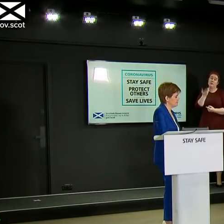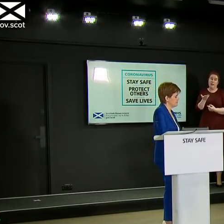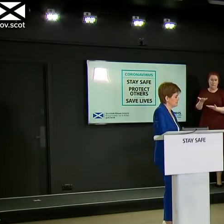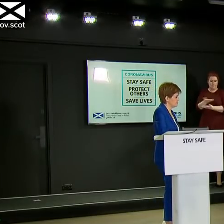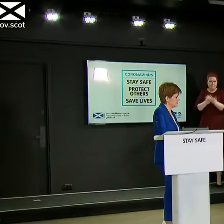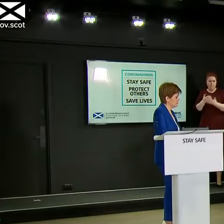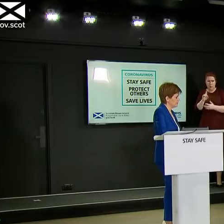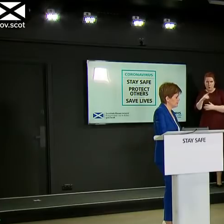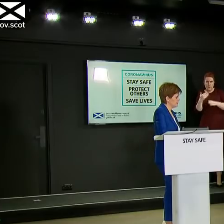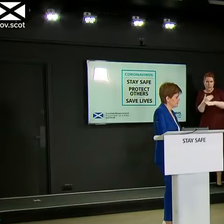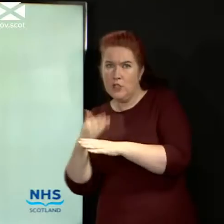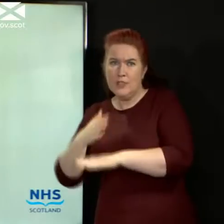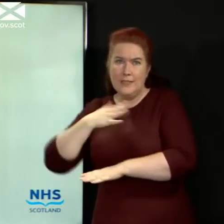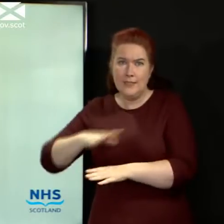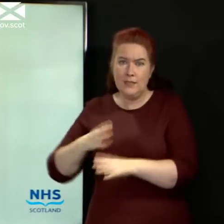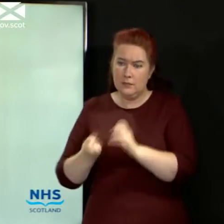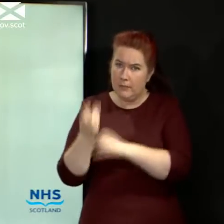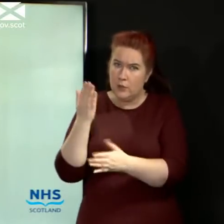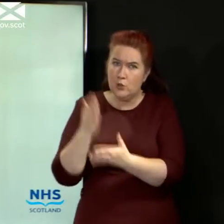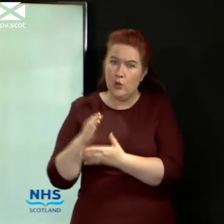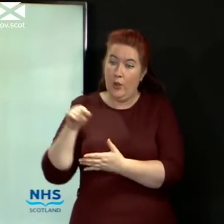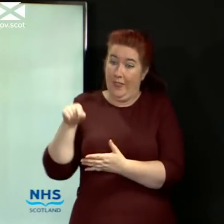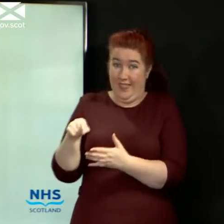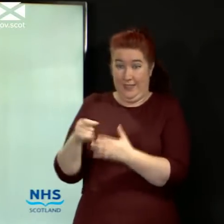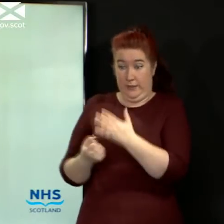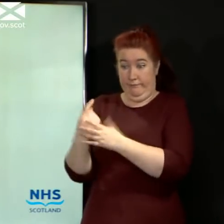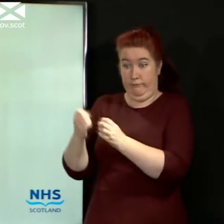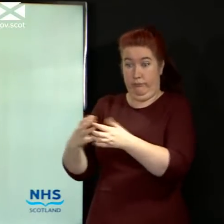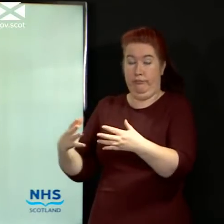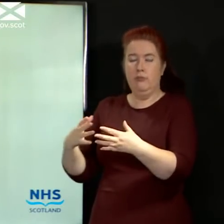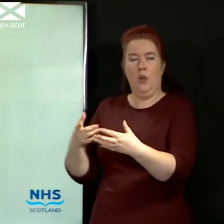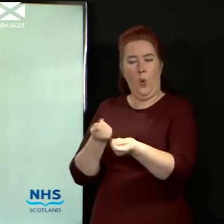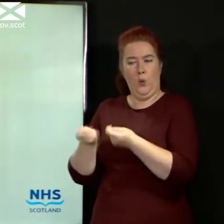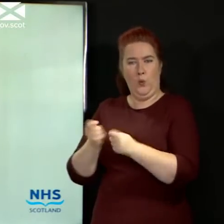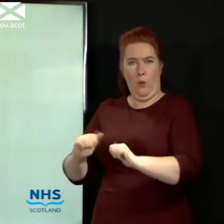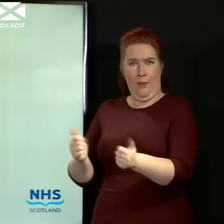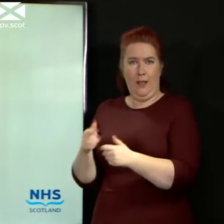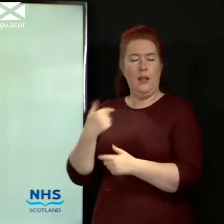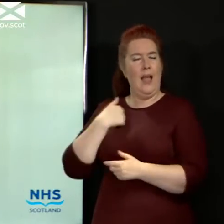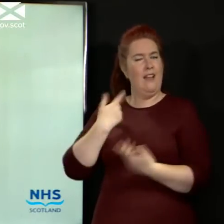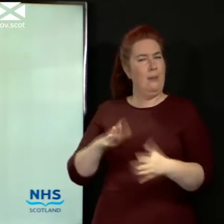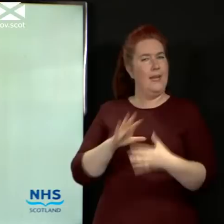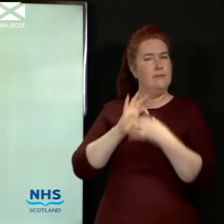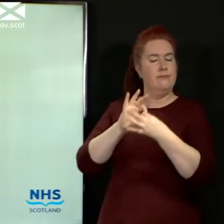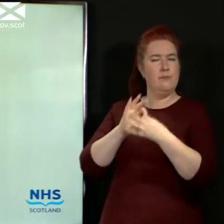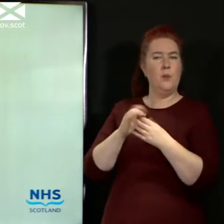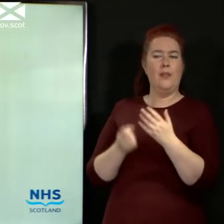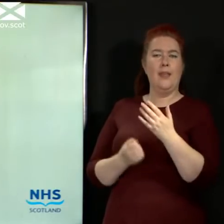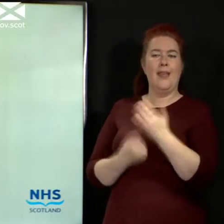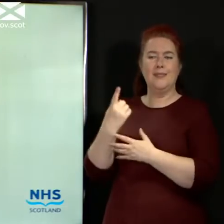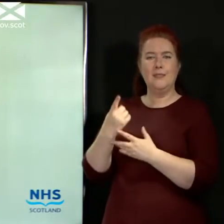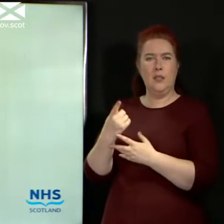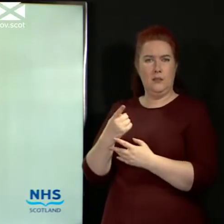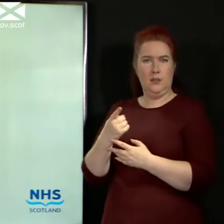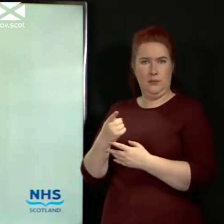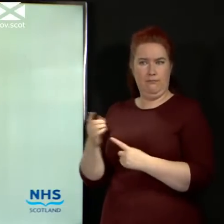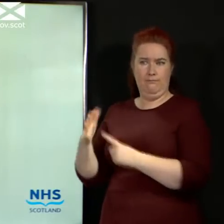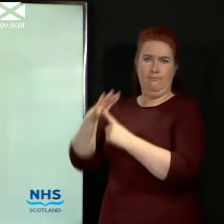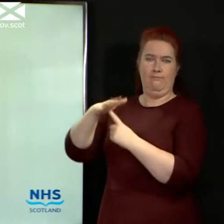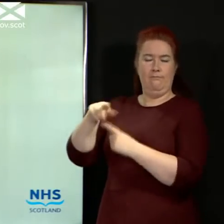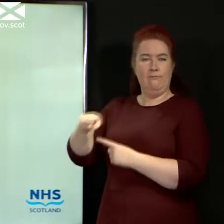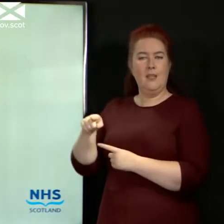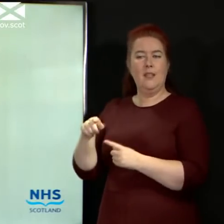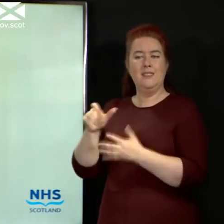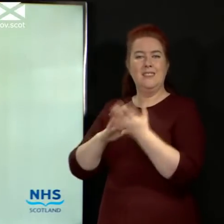actions necessary to make sure that this incident remains under control. And I've been liaising very closely with incident commander, Dr David Cromey,